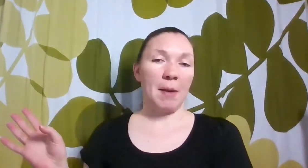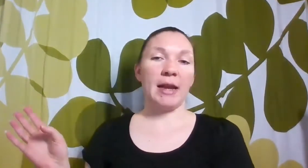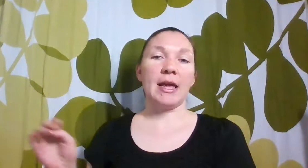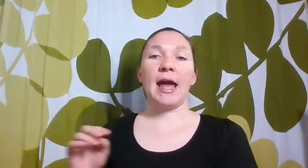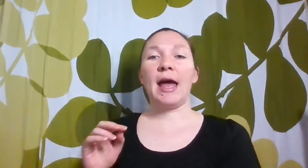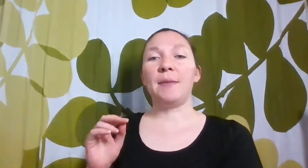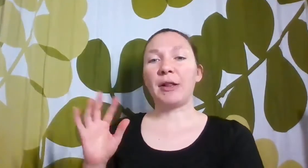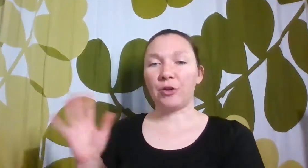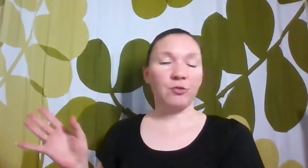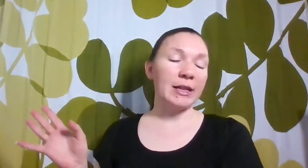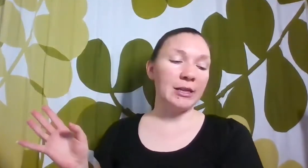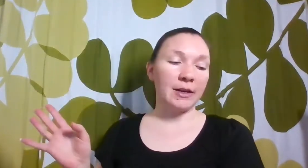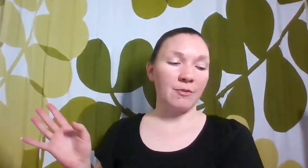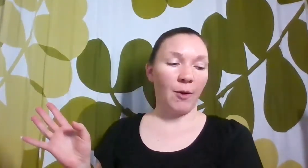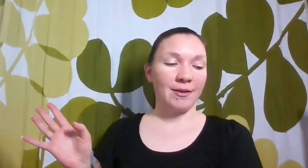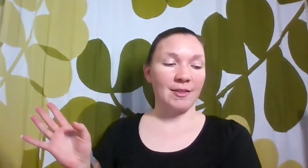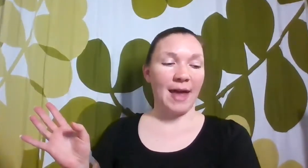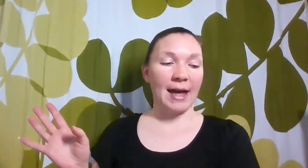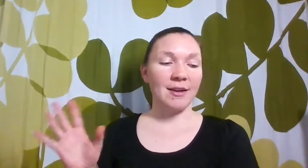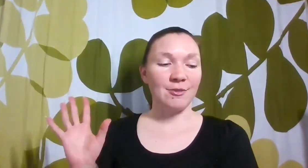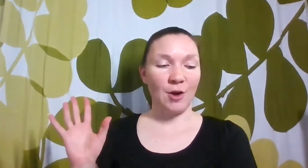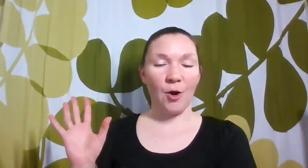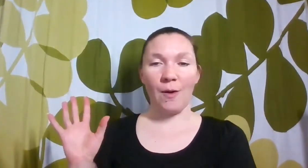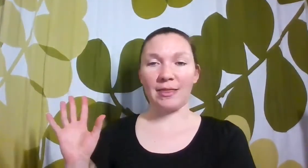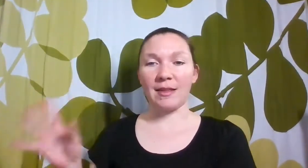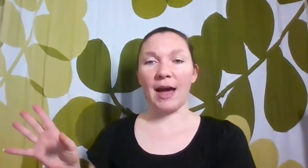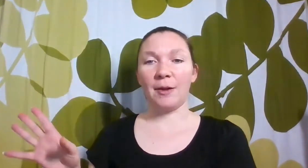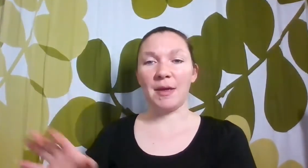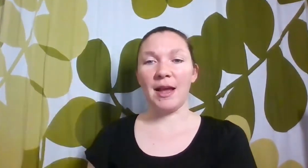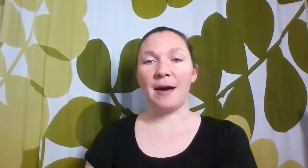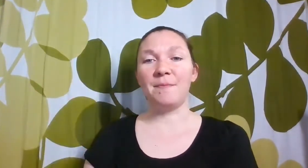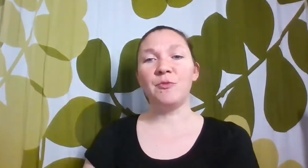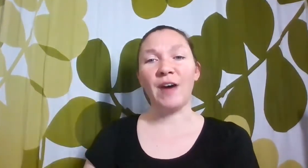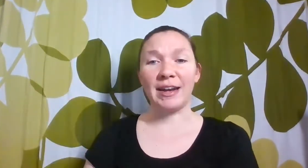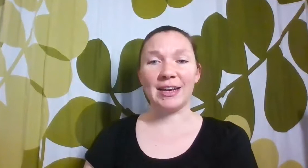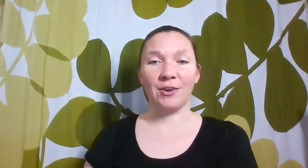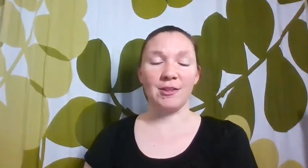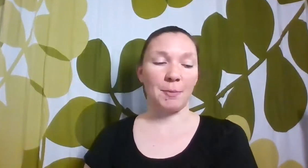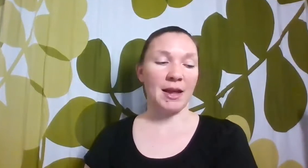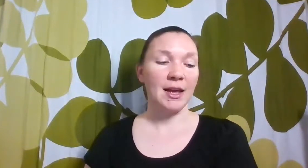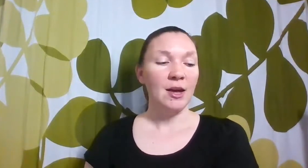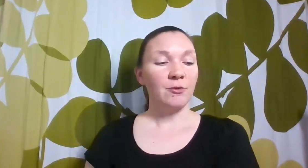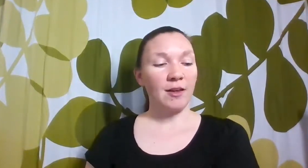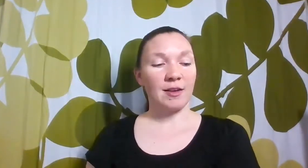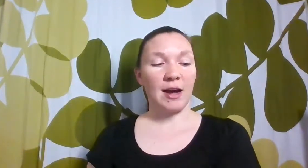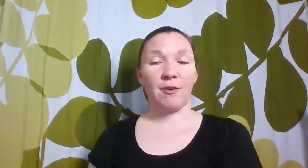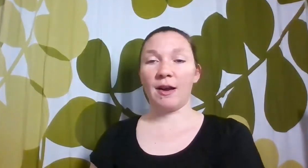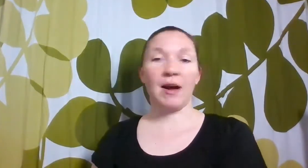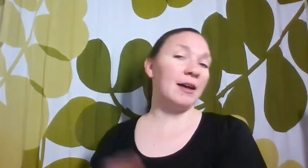body. And my learner is really looking forward to that. So I think that'll be fun here in the spring for us to cover. And I've got